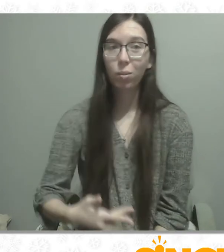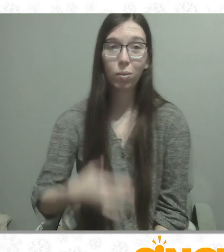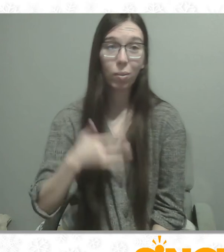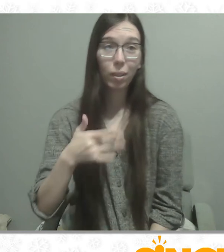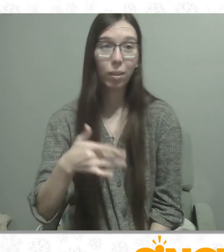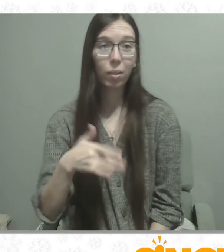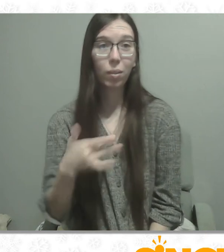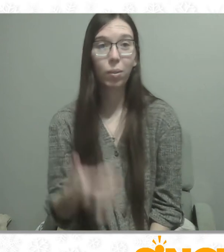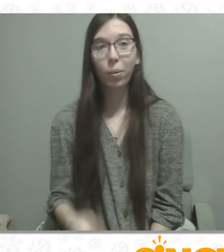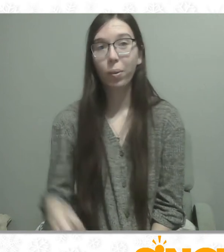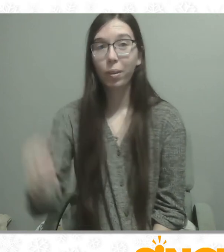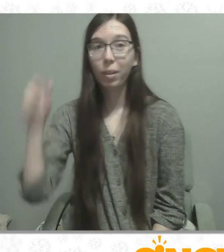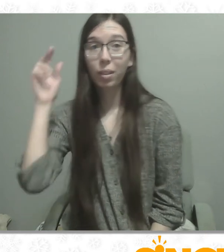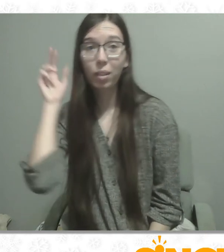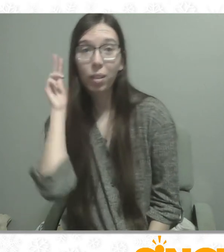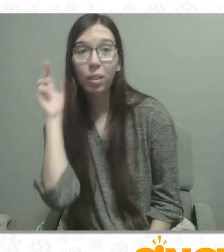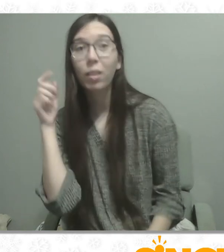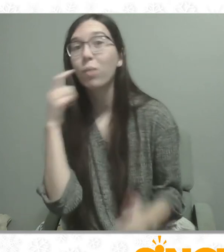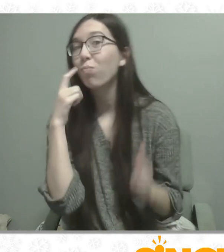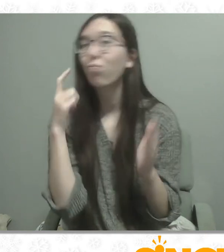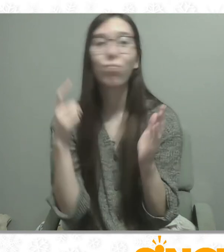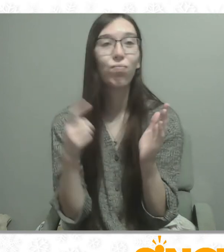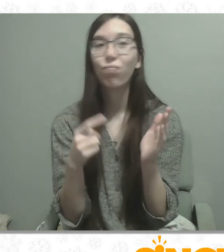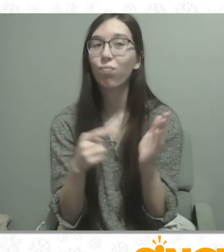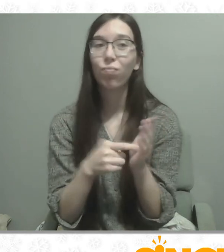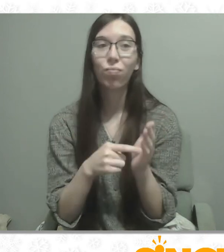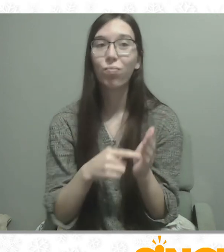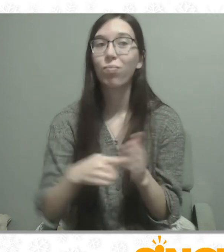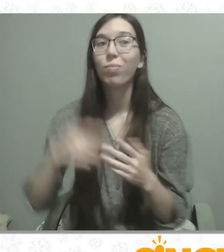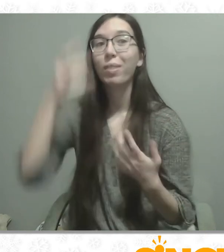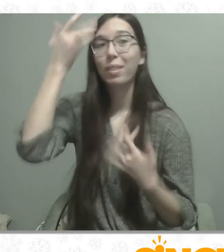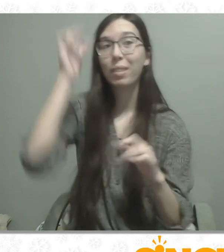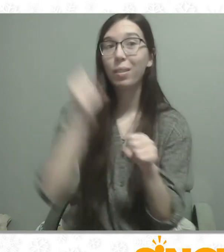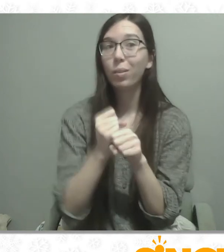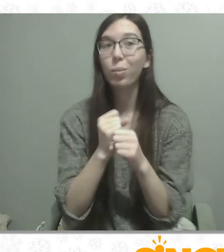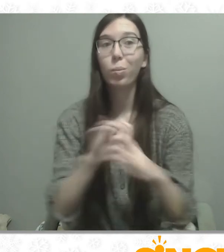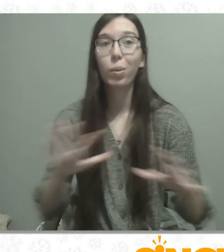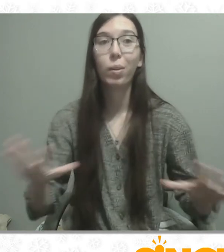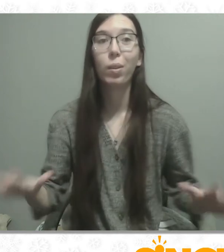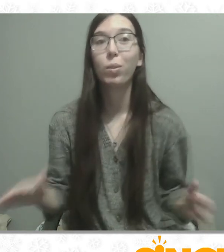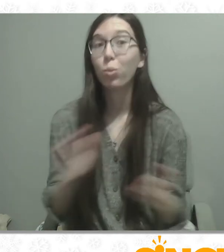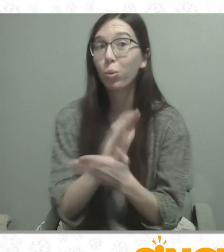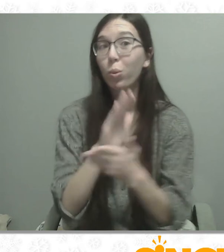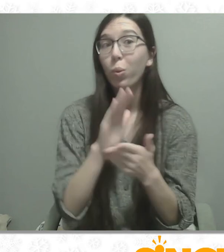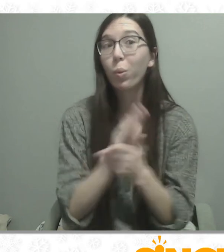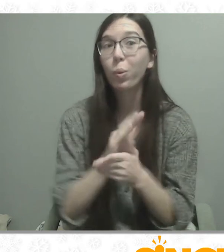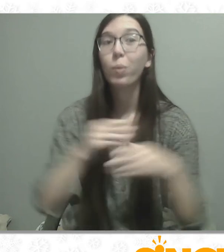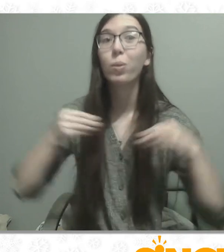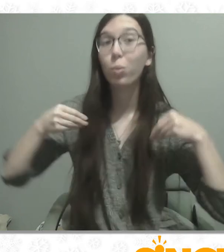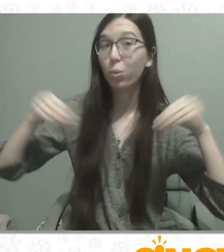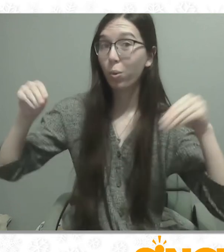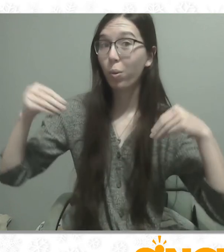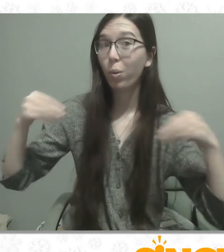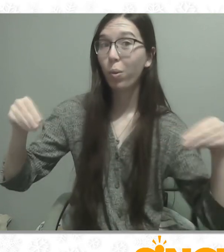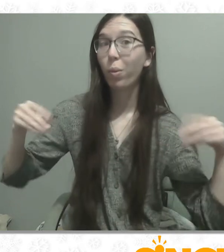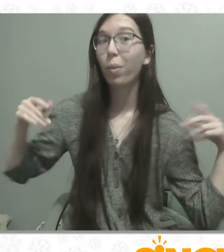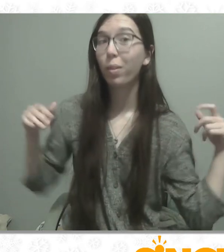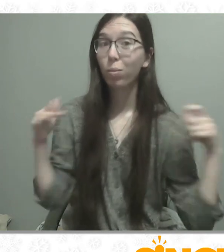feel, or hear. Has shut down nearly half our